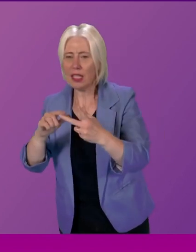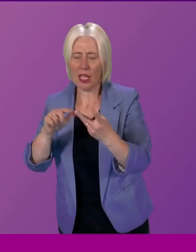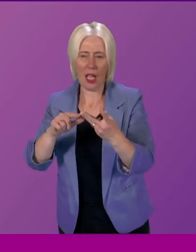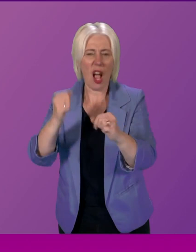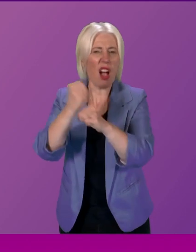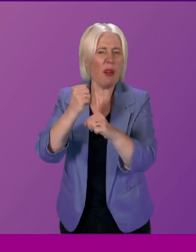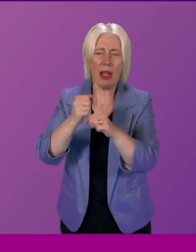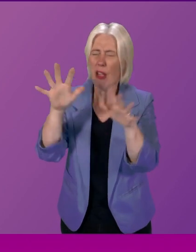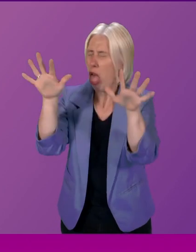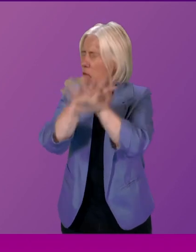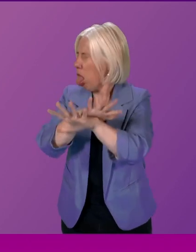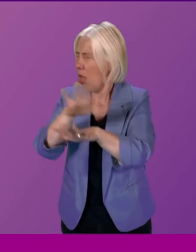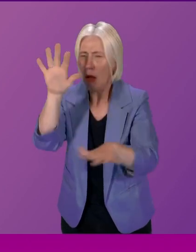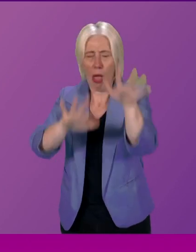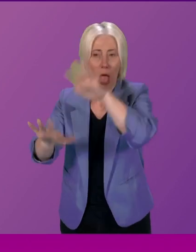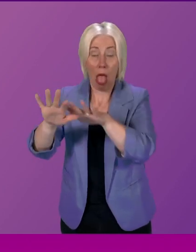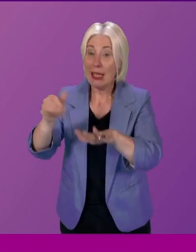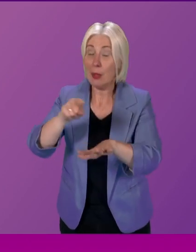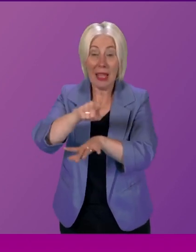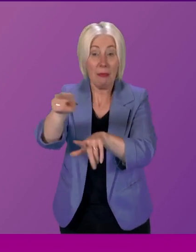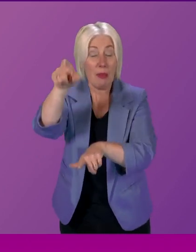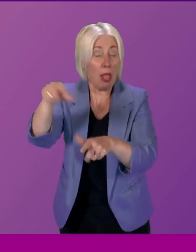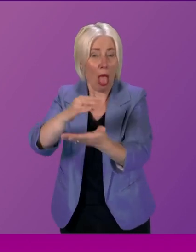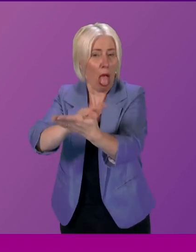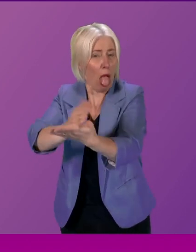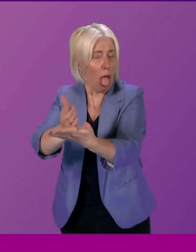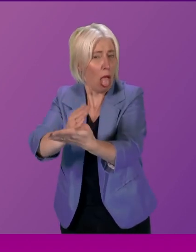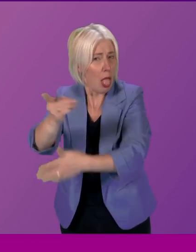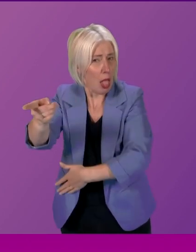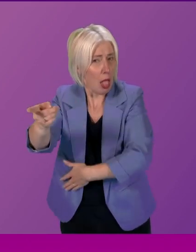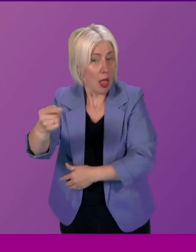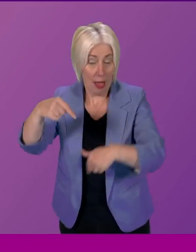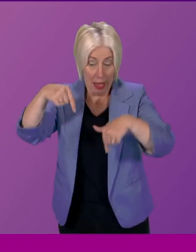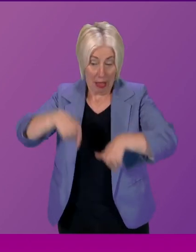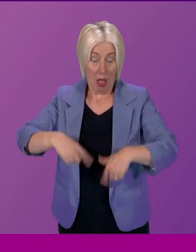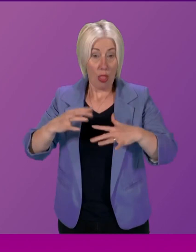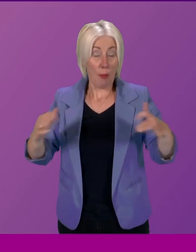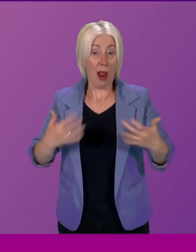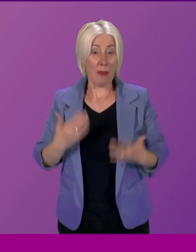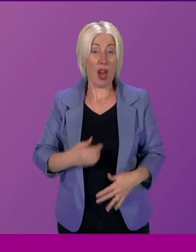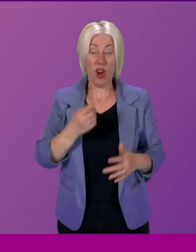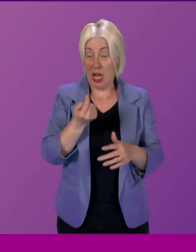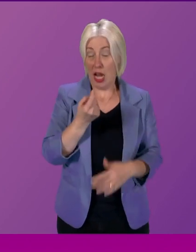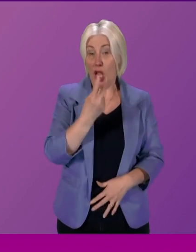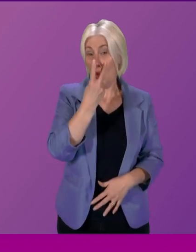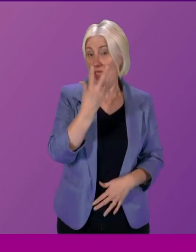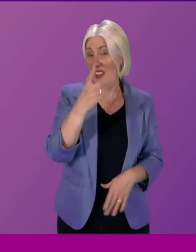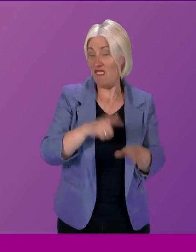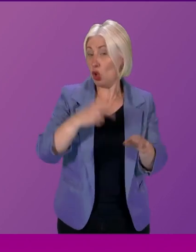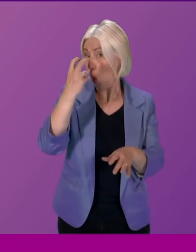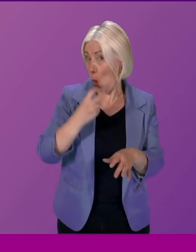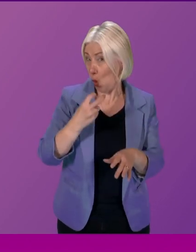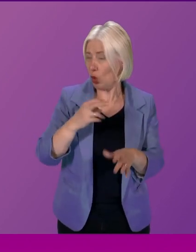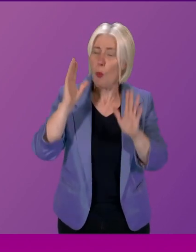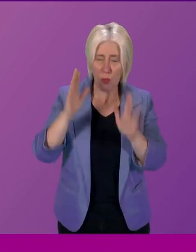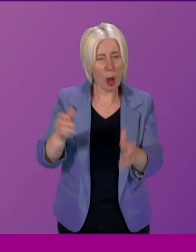in some cases mistrust. As the Parliament enters its 25th year, this has to change. In